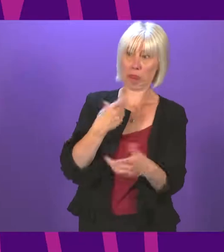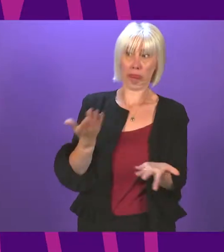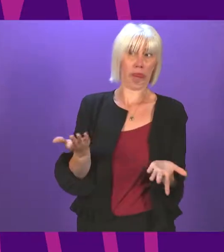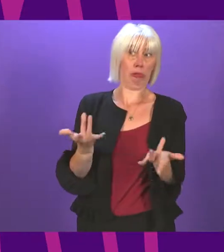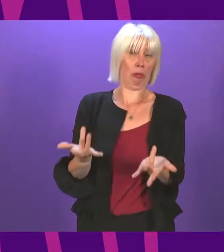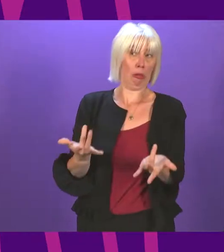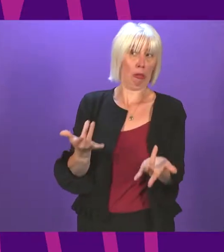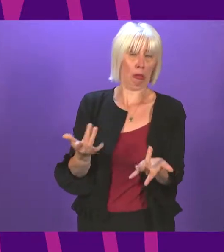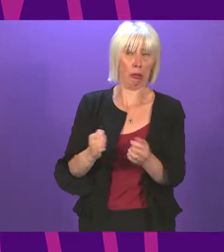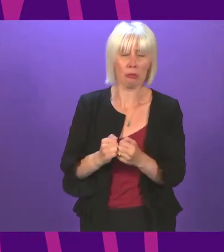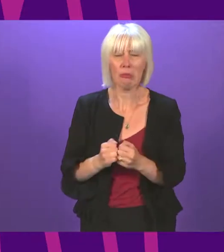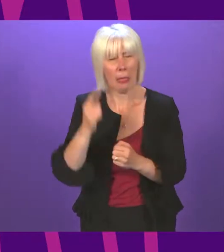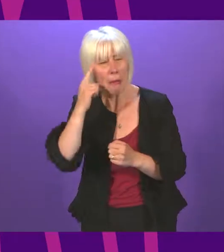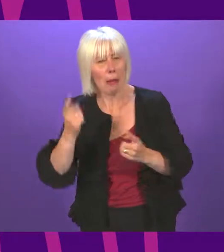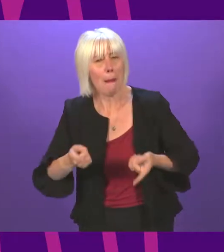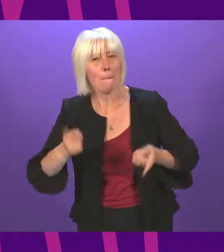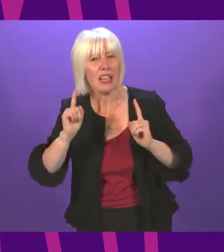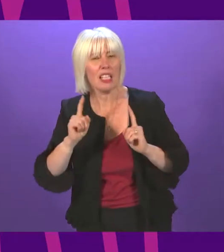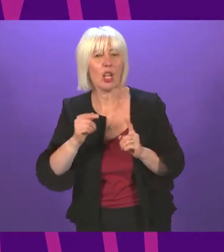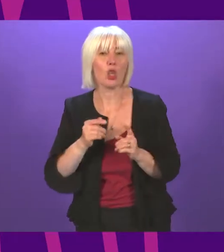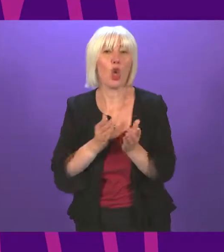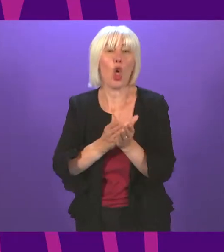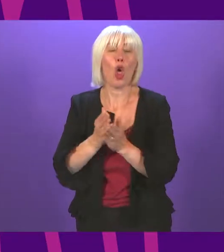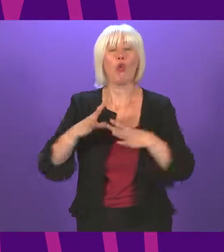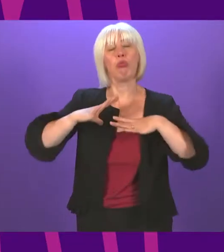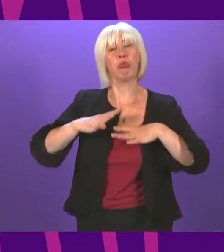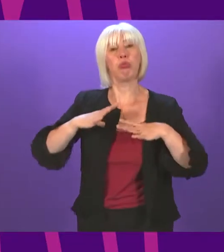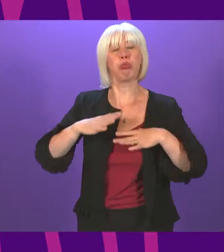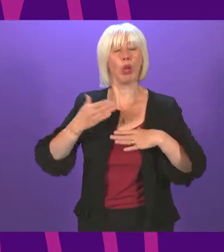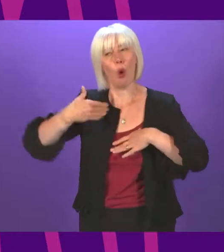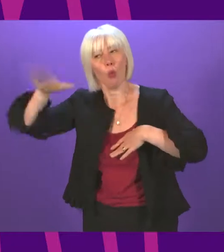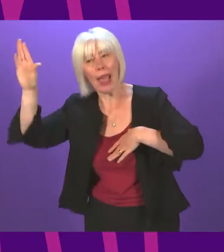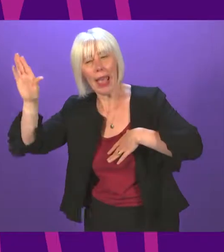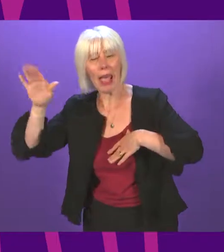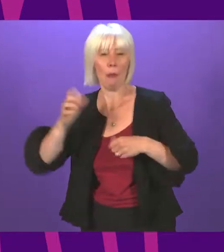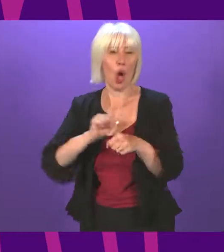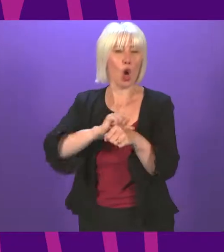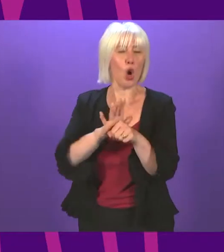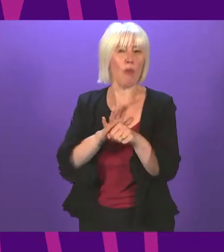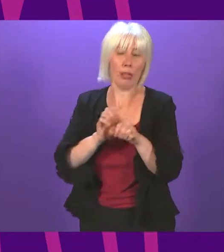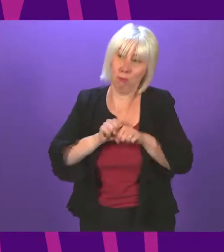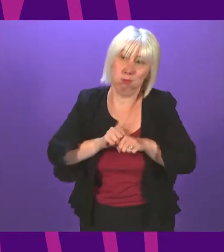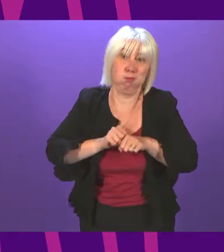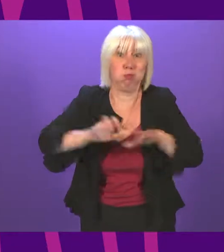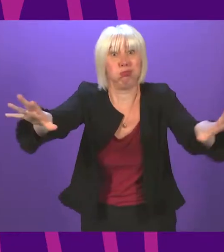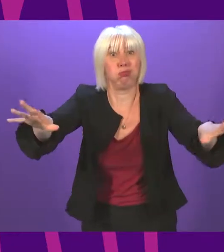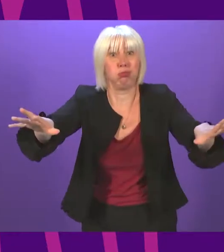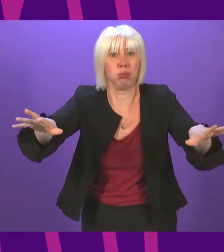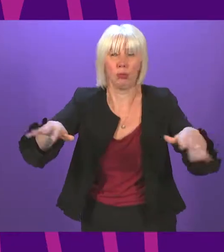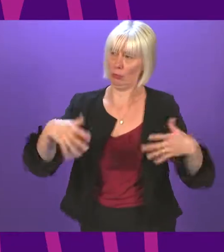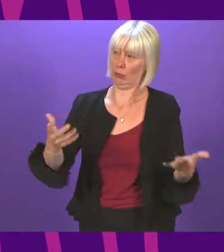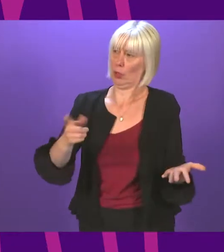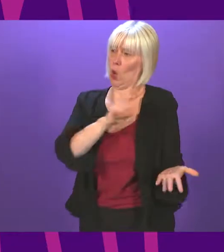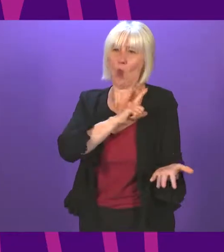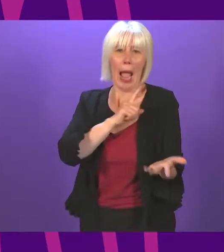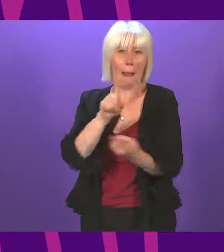It appears that ministers took time off during recess, whilst Covid rampaged through our communities. Why was the